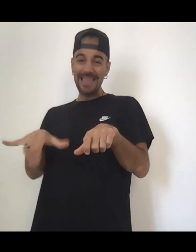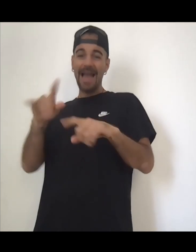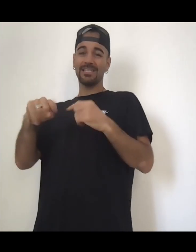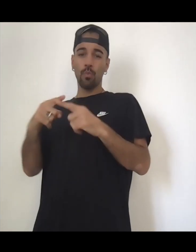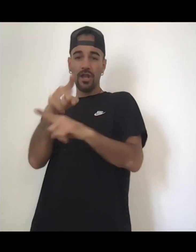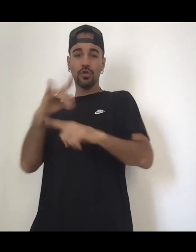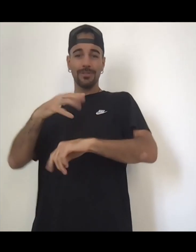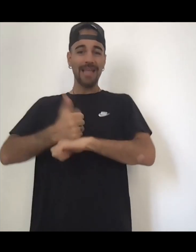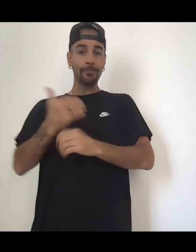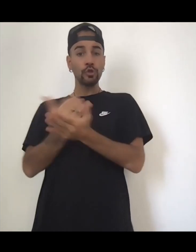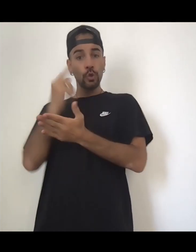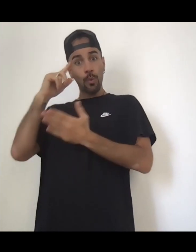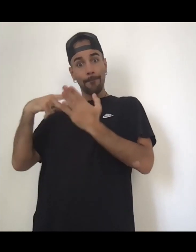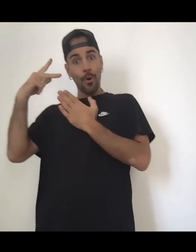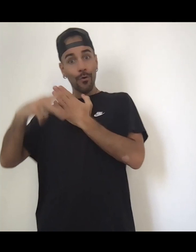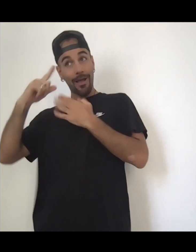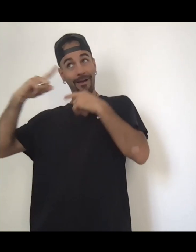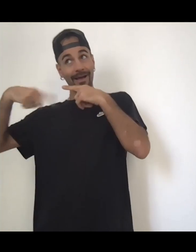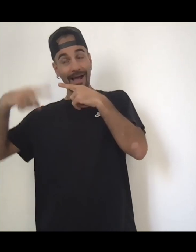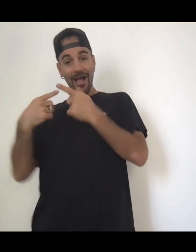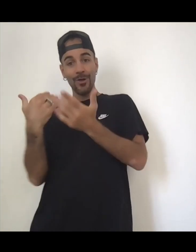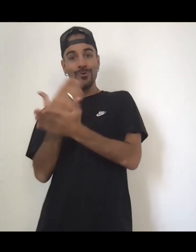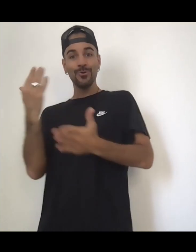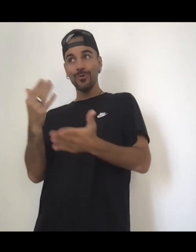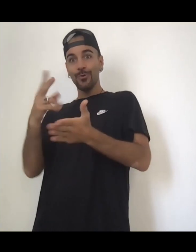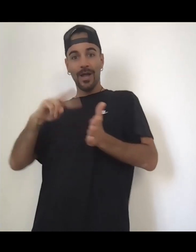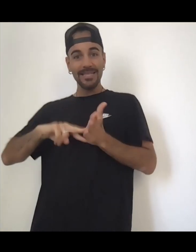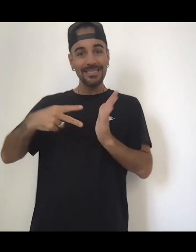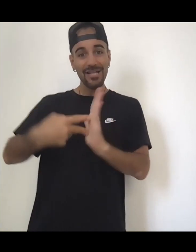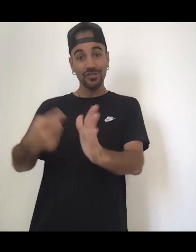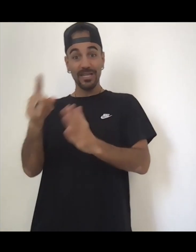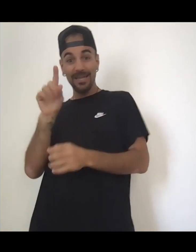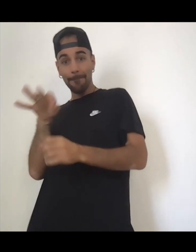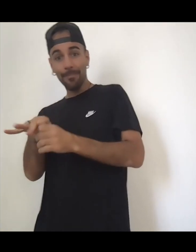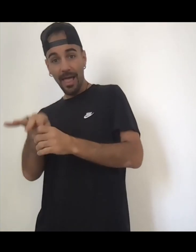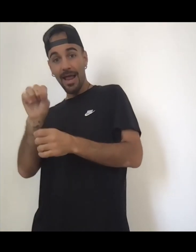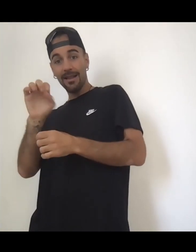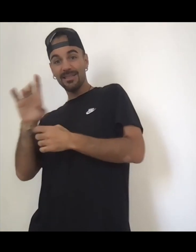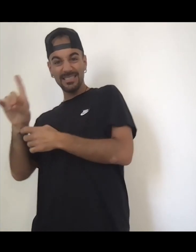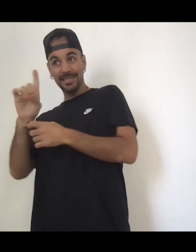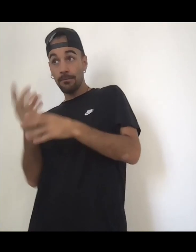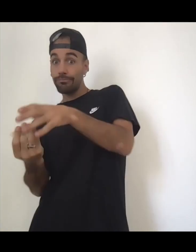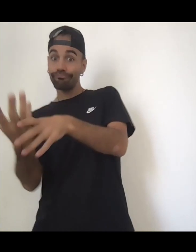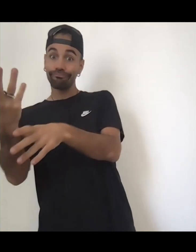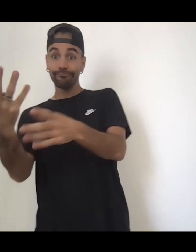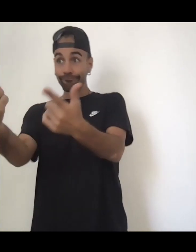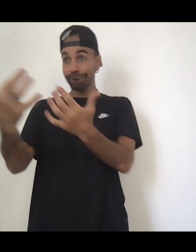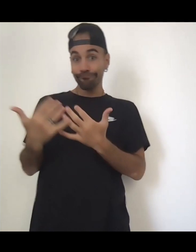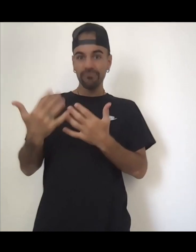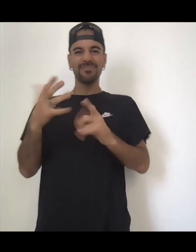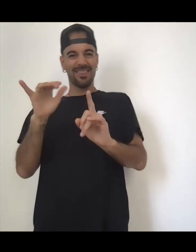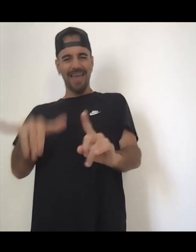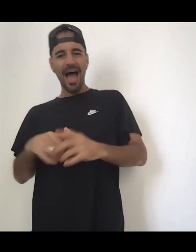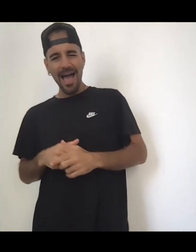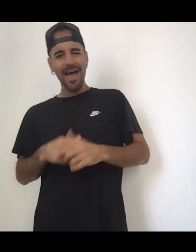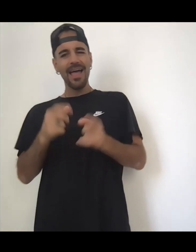programs like we were talking about before releasing the old programs and now living in a new program of I am grateful that everything works out for me because